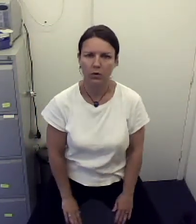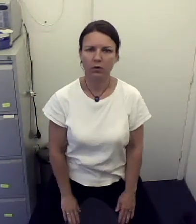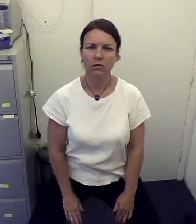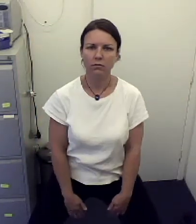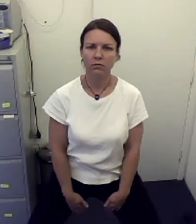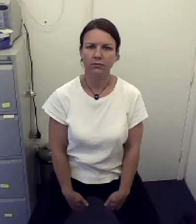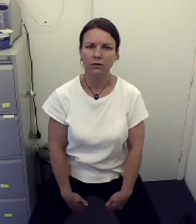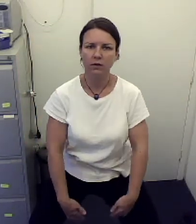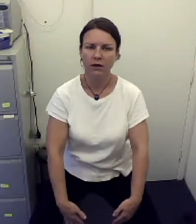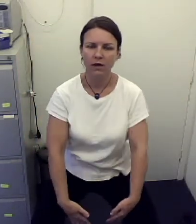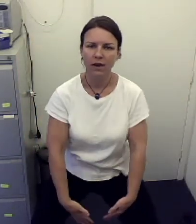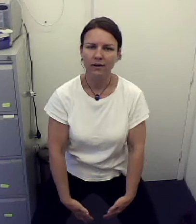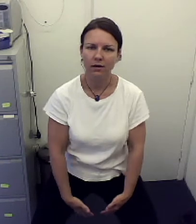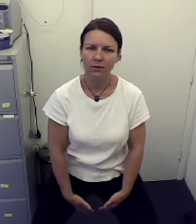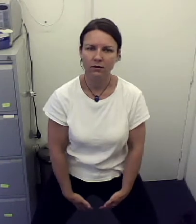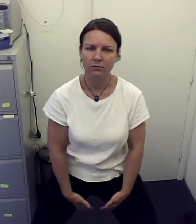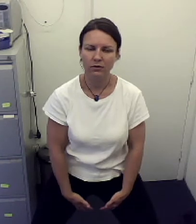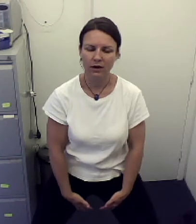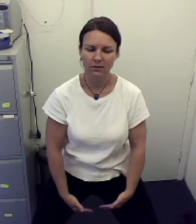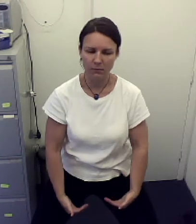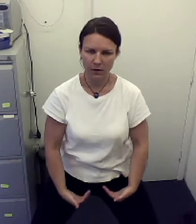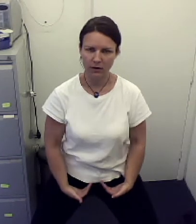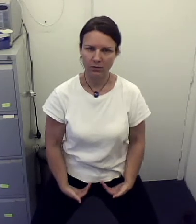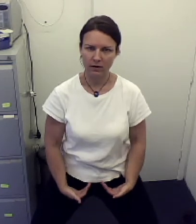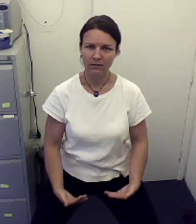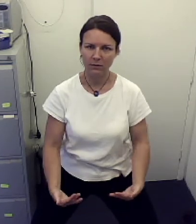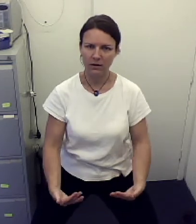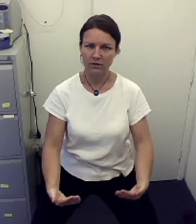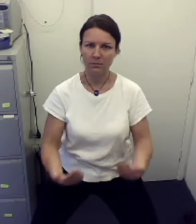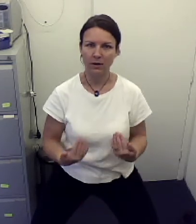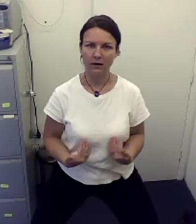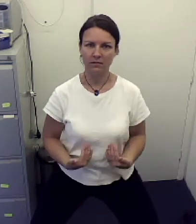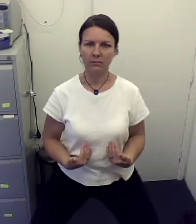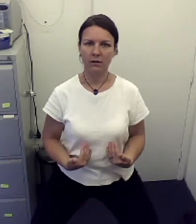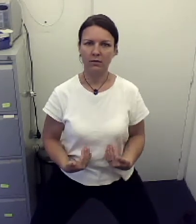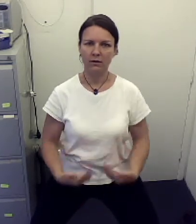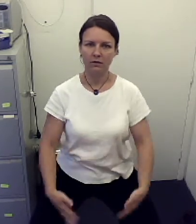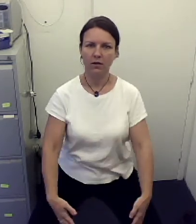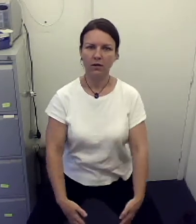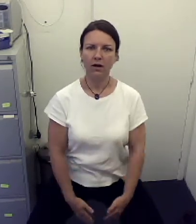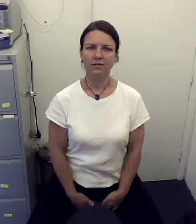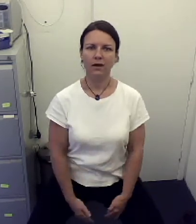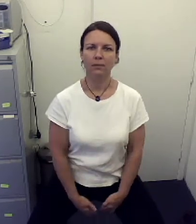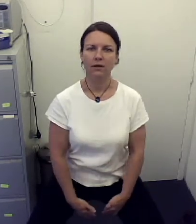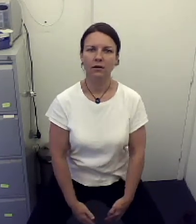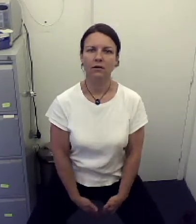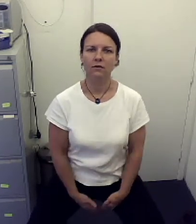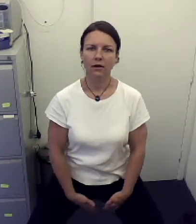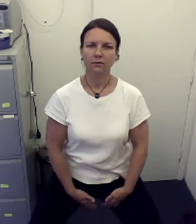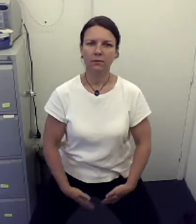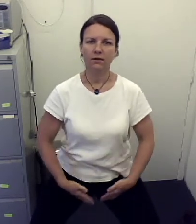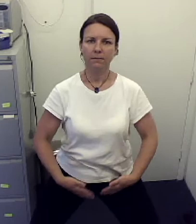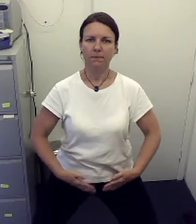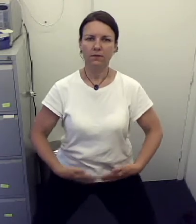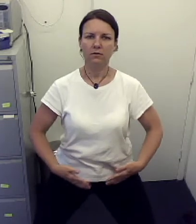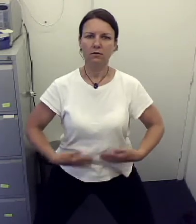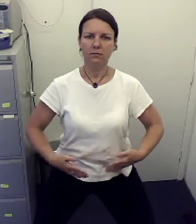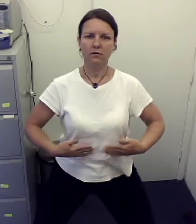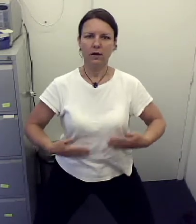Right through the field. And now I'm going to retract my cording and my energy back into my body. So I tap in. Tap, tap, tap. Tap